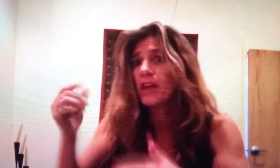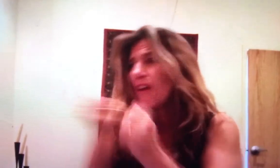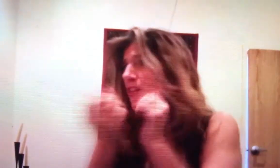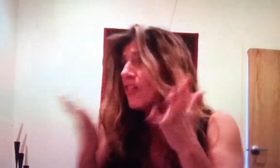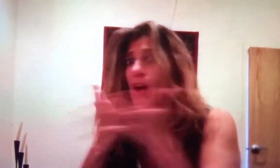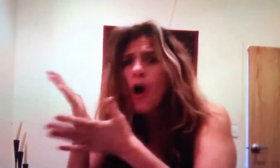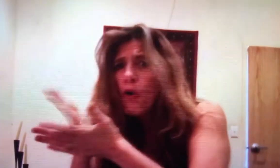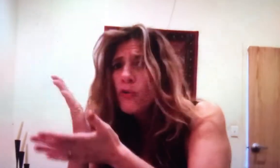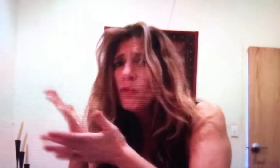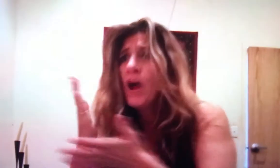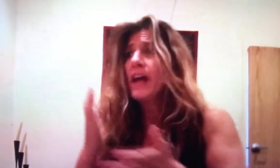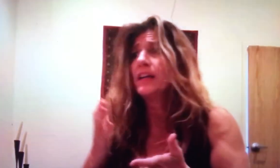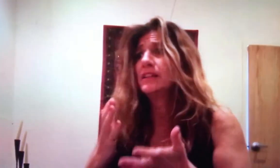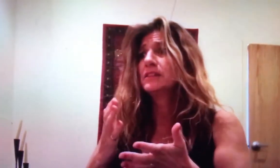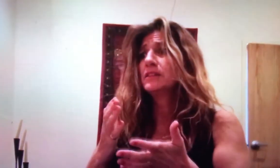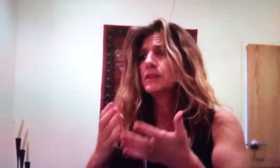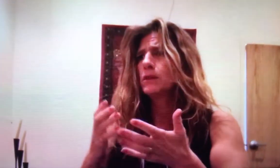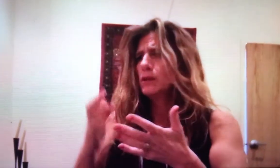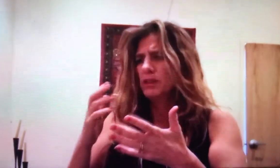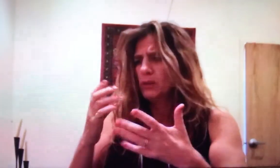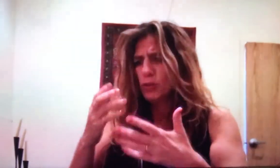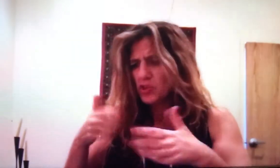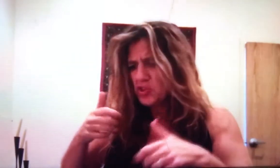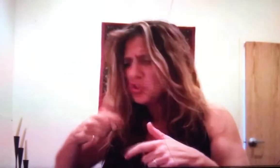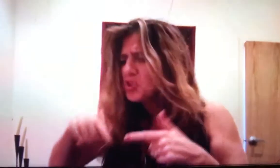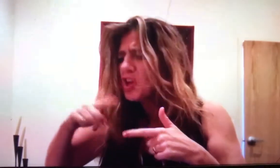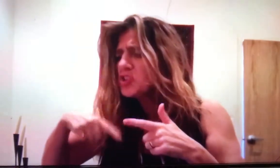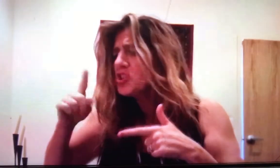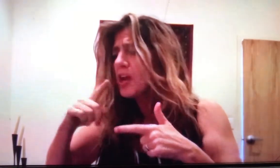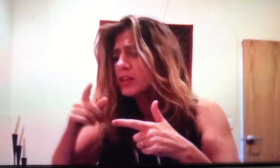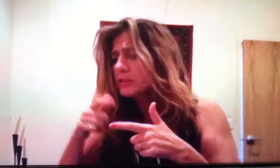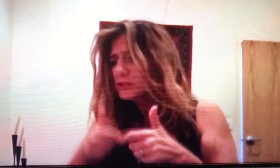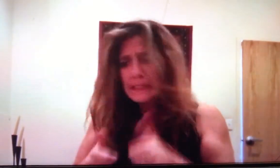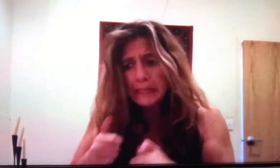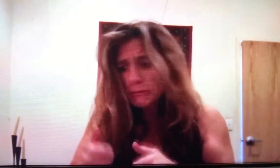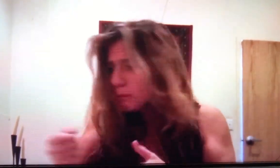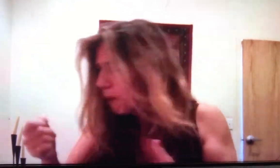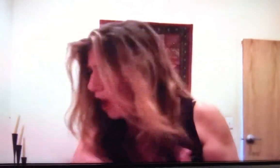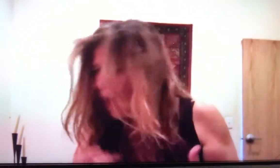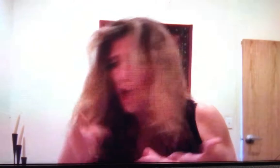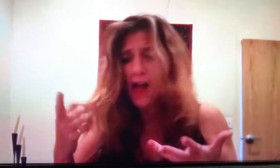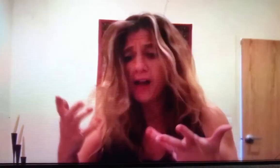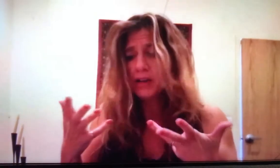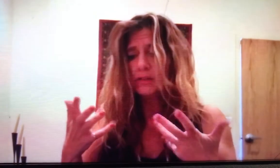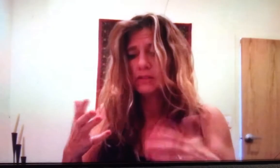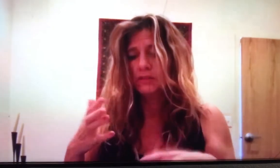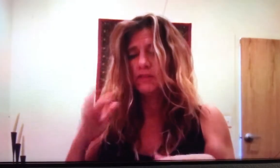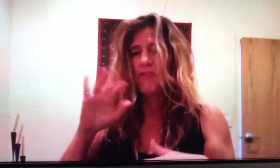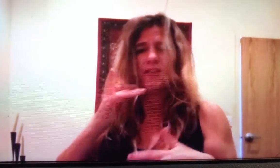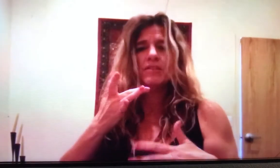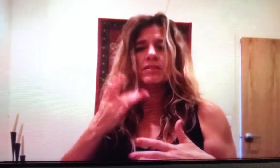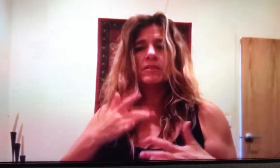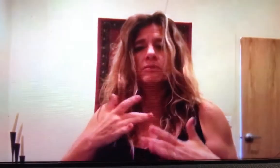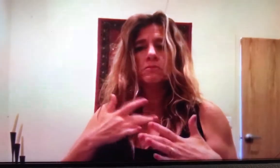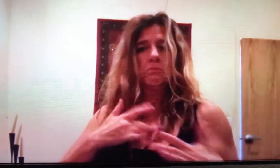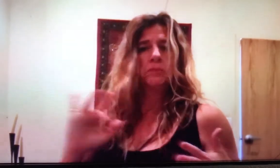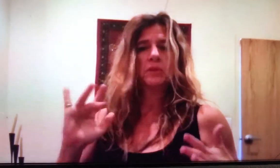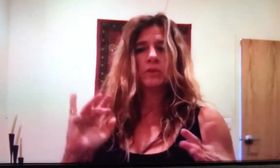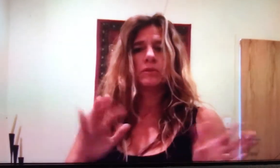thinking. Is everything all right, they ask their partner. They're checking their texts to see if you texted back.